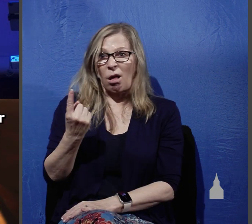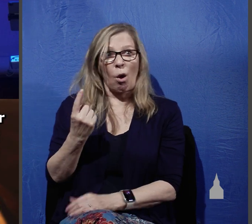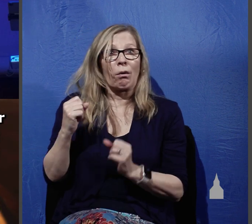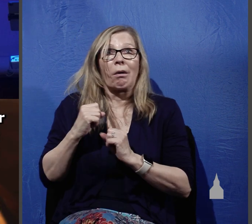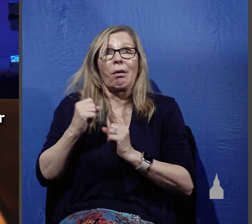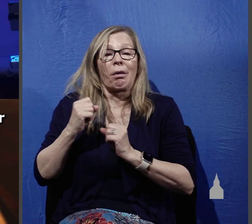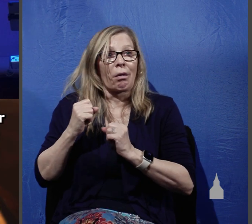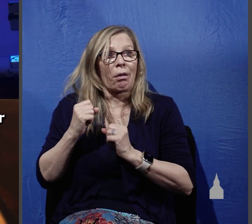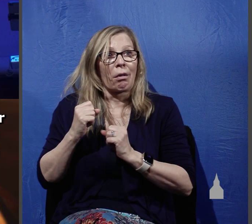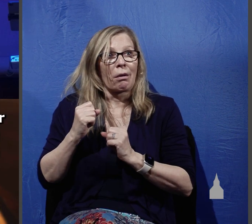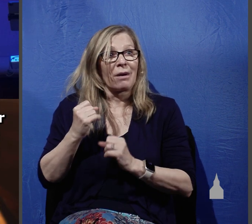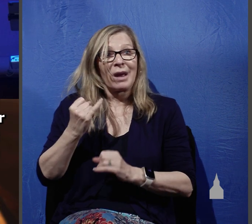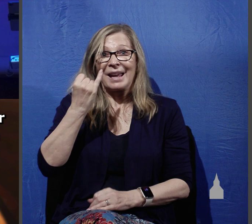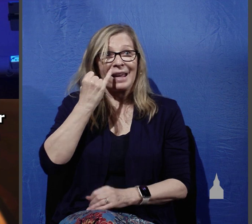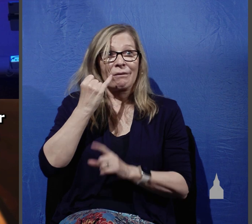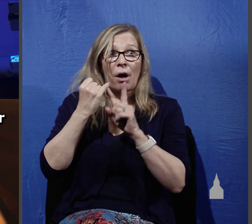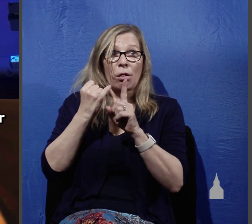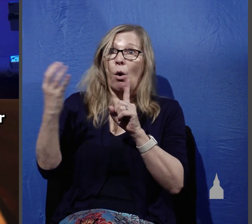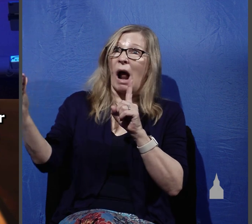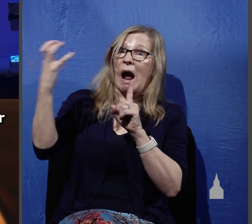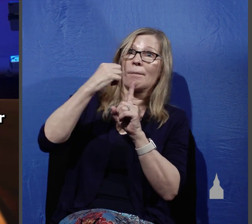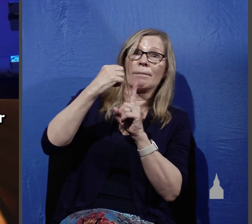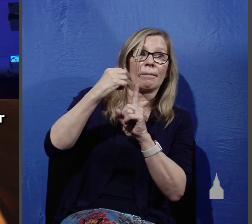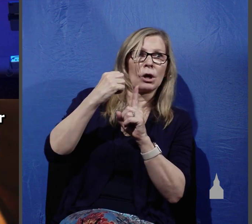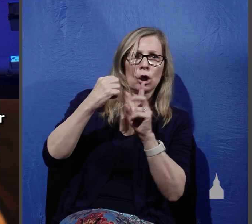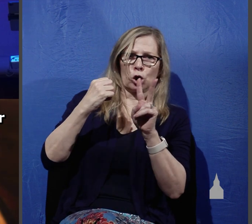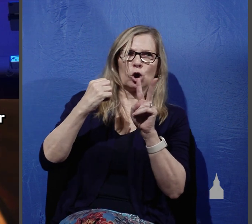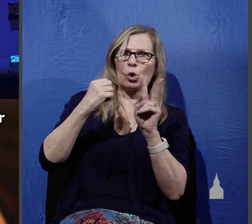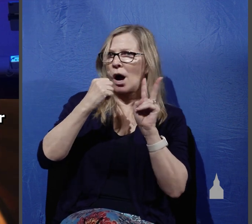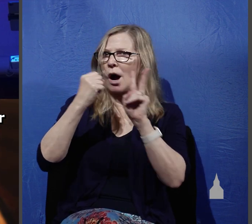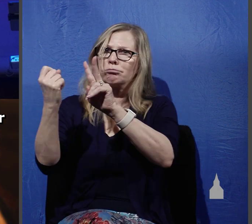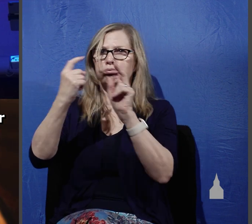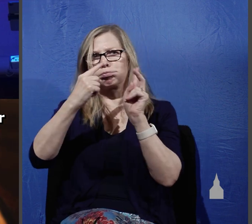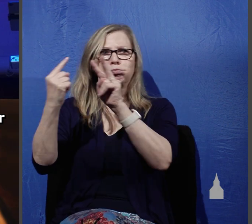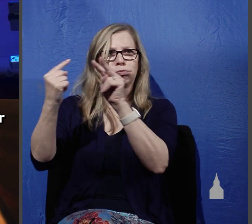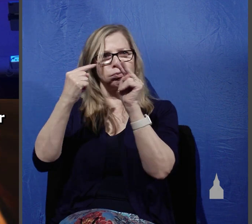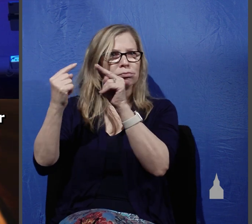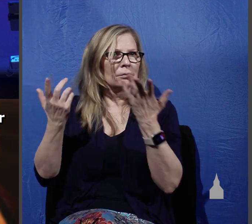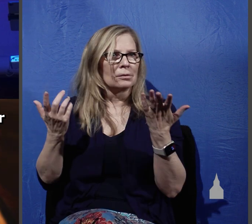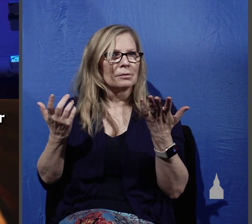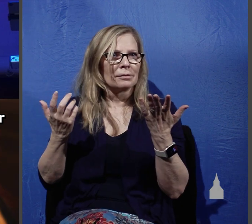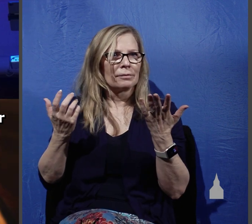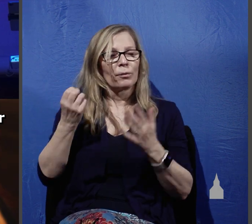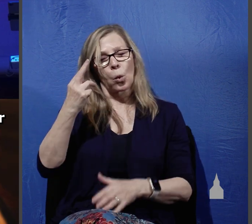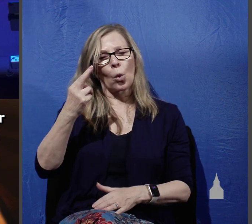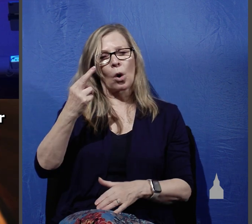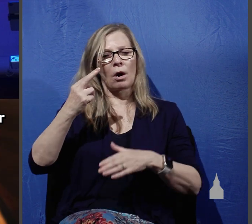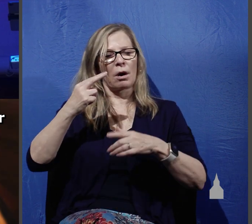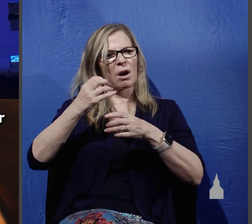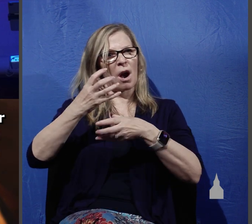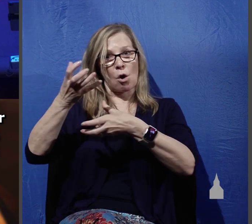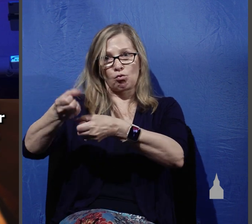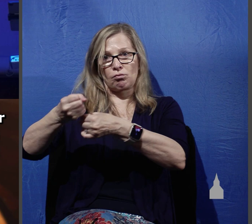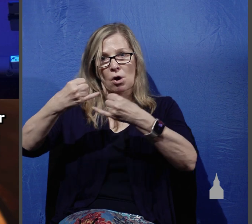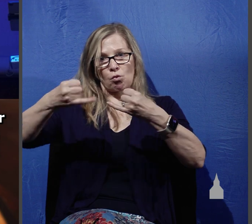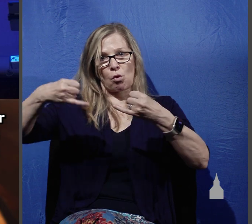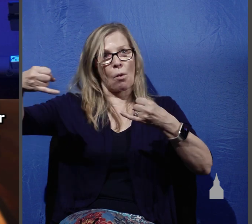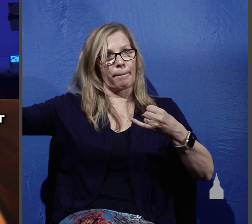can overpower him who is alone, two can resist him. A cord of three strands is not quickly torn apart. Bible